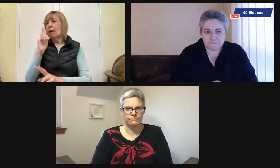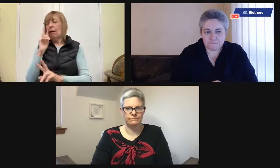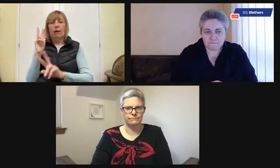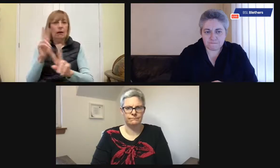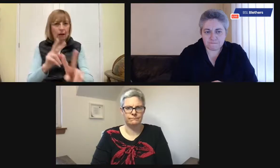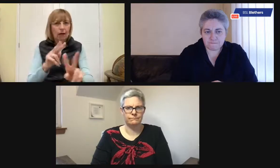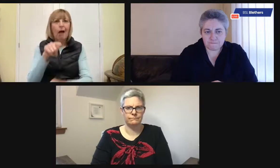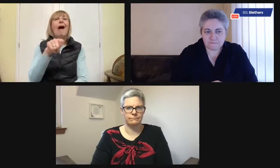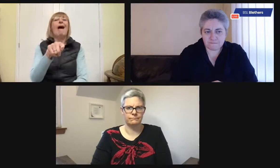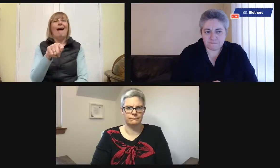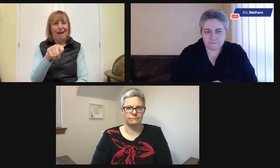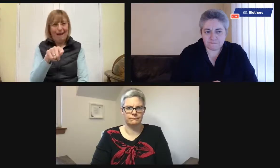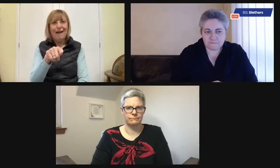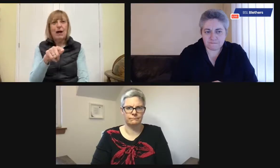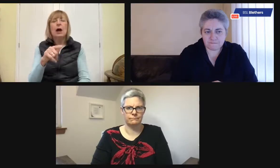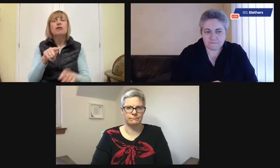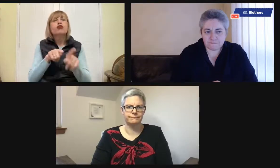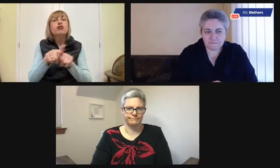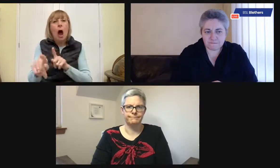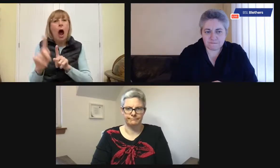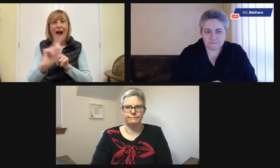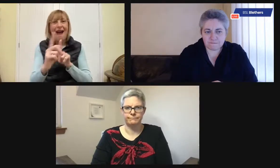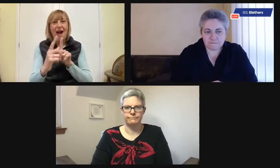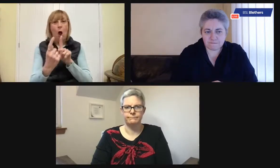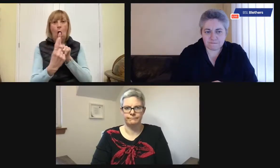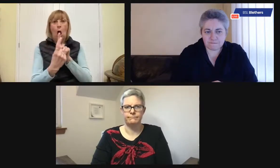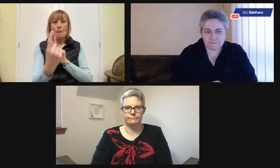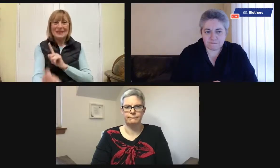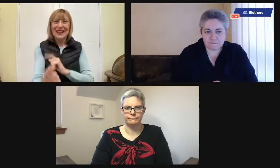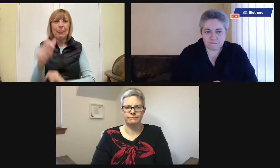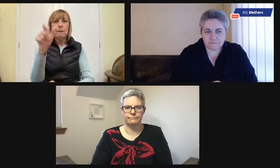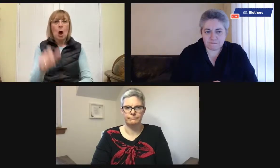front of the plain wall so that Jeff could easily locate it.